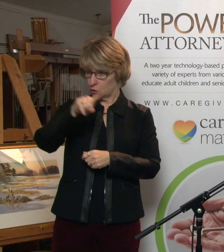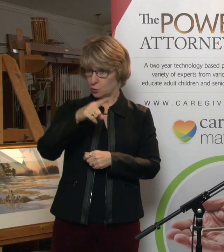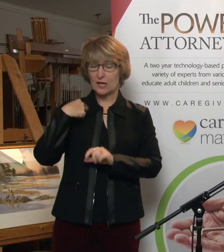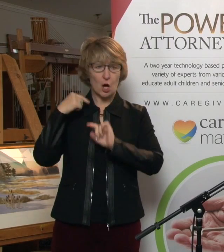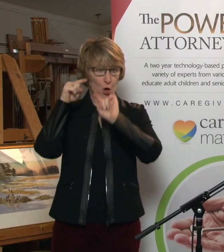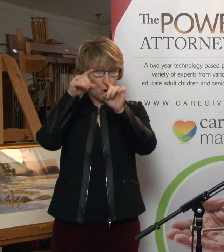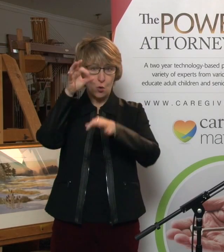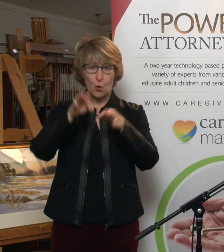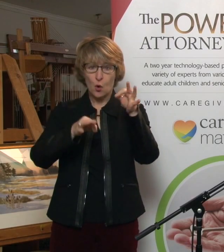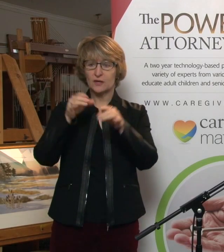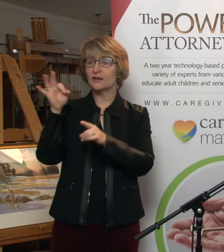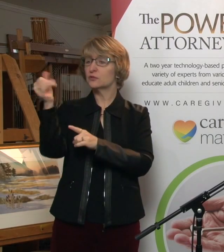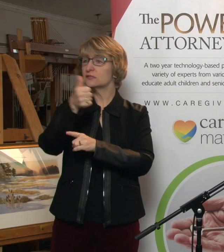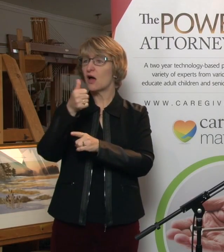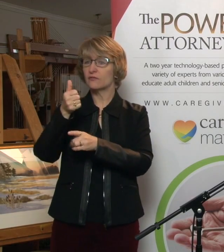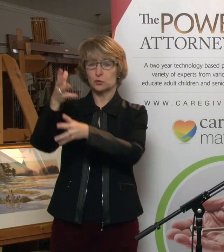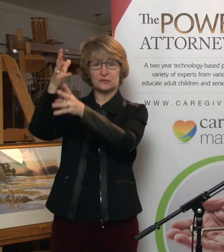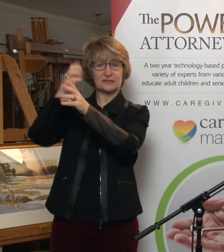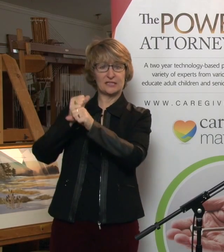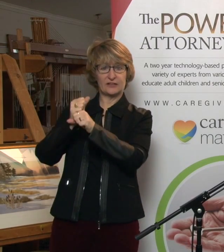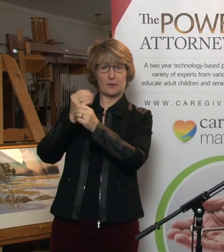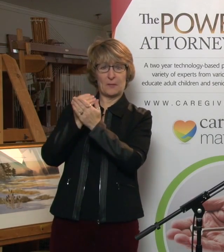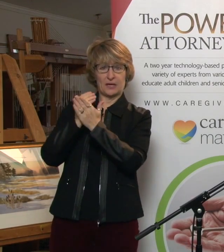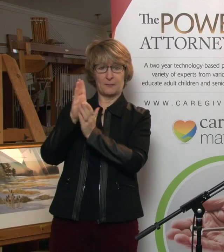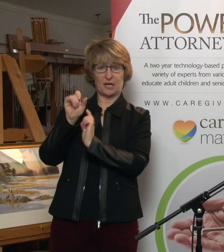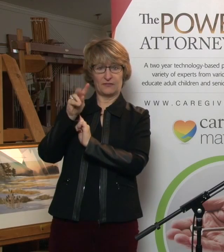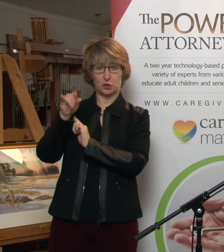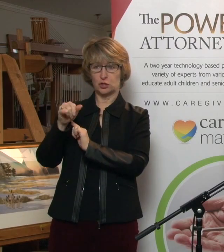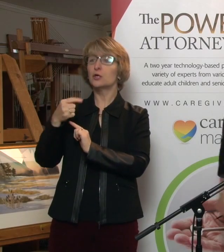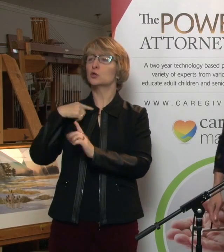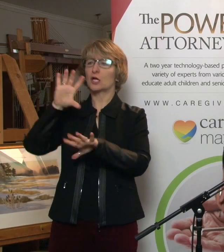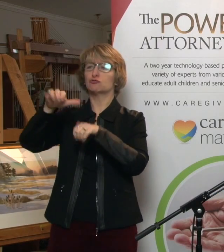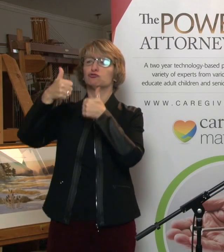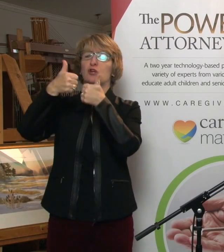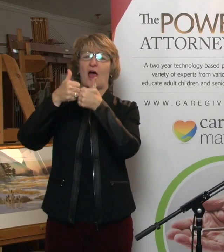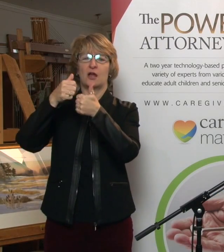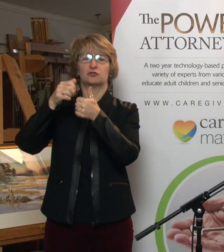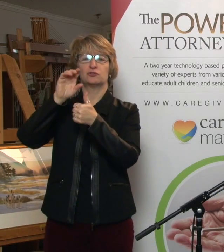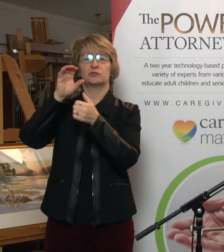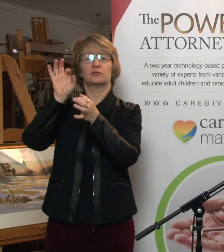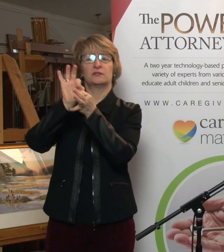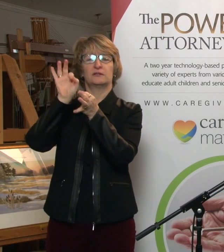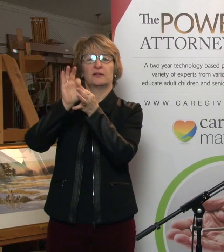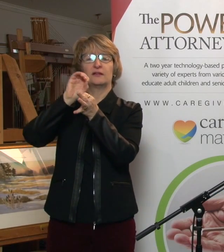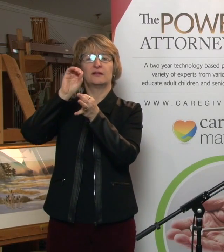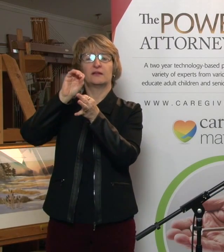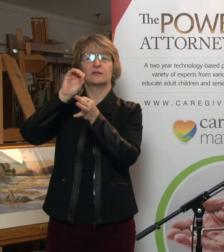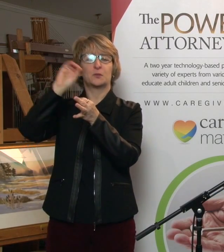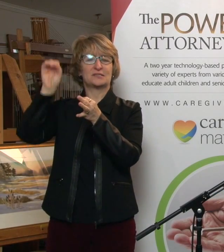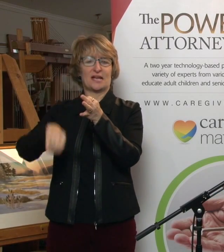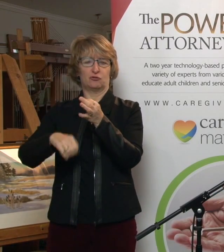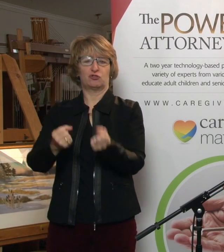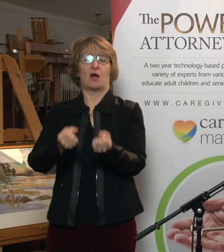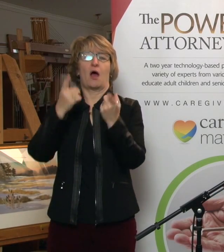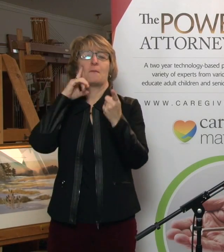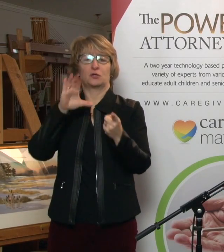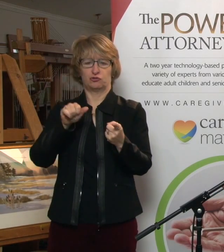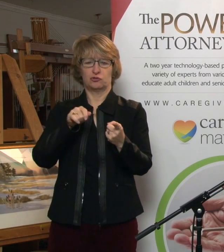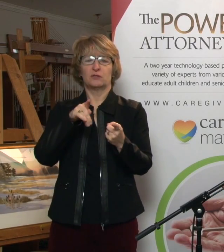have your fees approved, or if you're a beneficiary, you can challenge those fees. So, a few things to keep in mind. Where trust companies